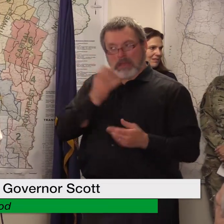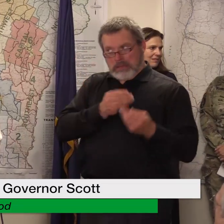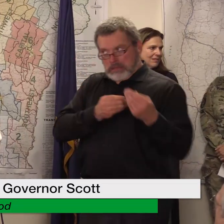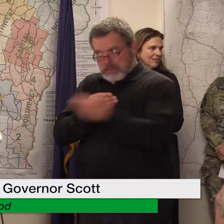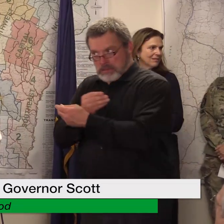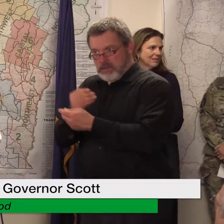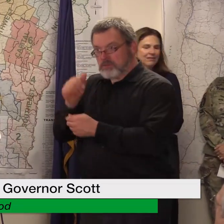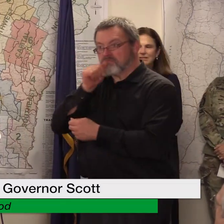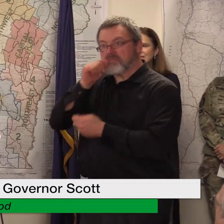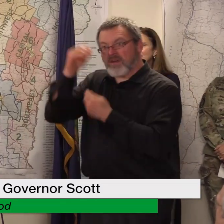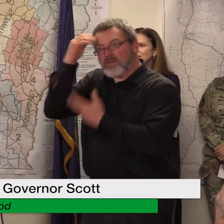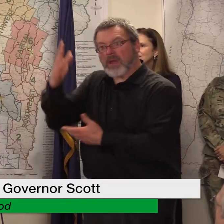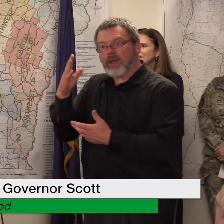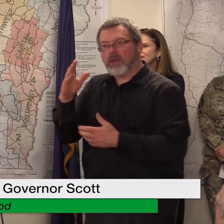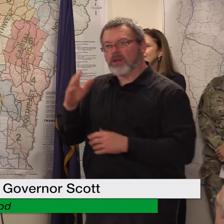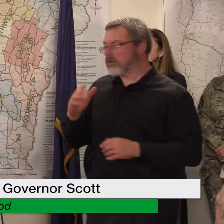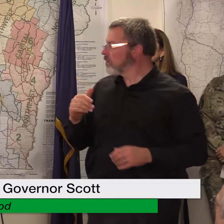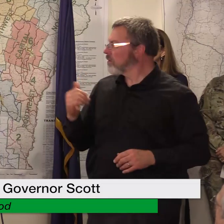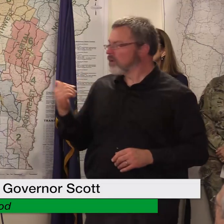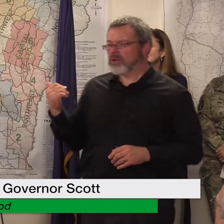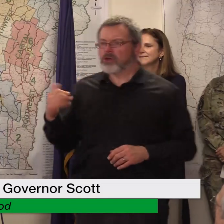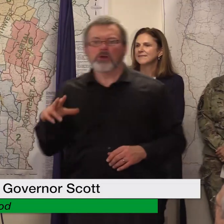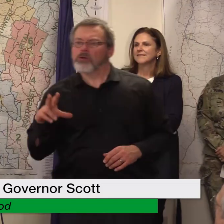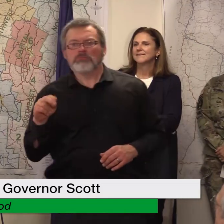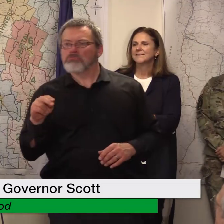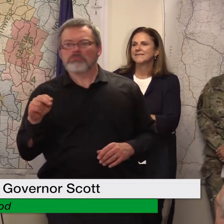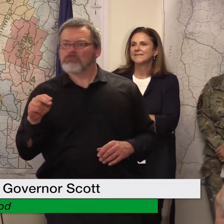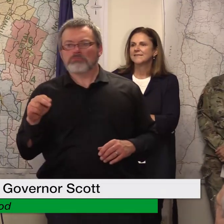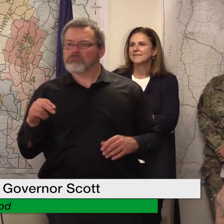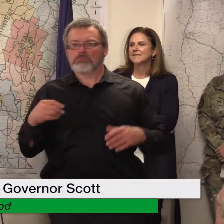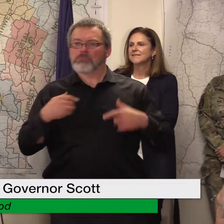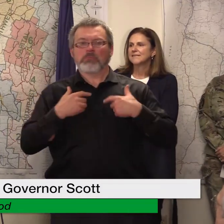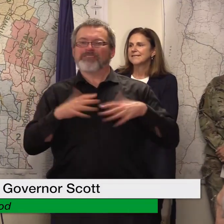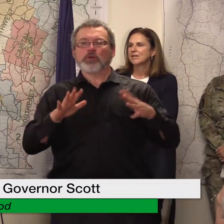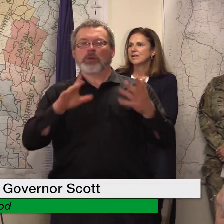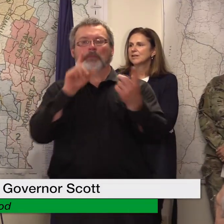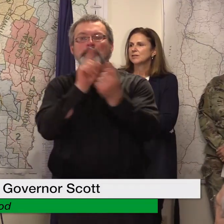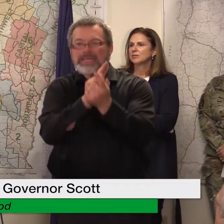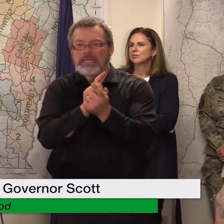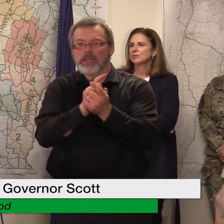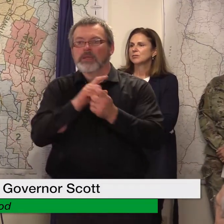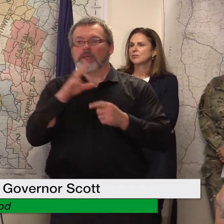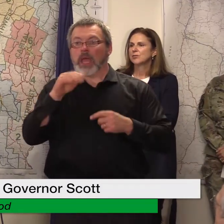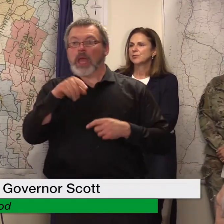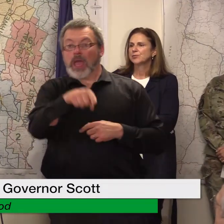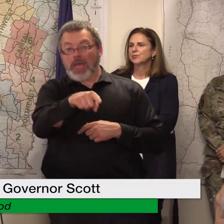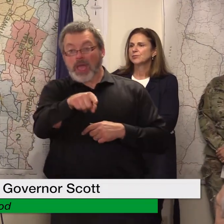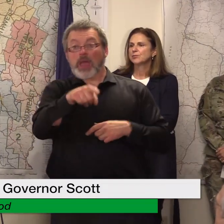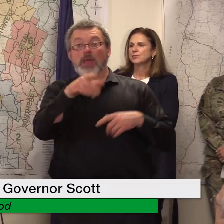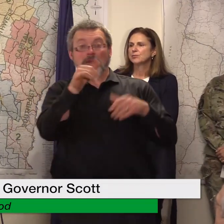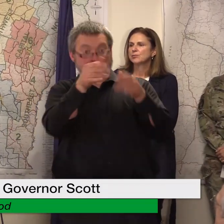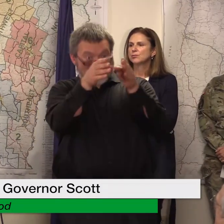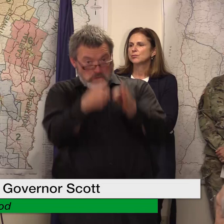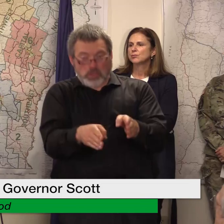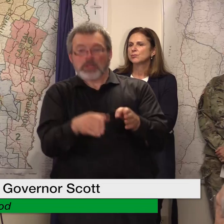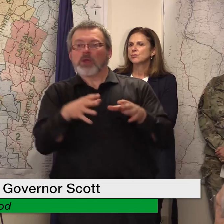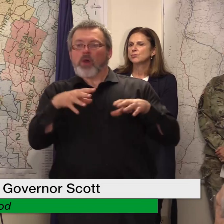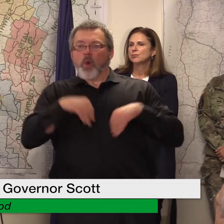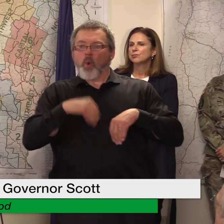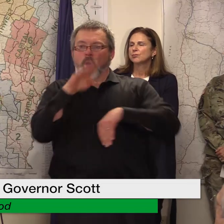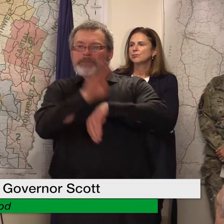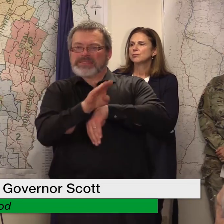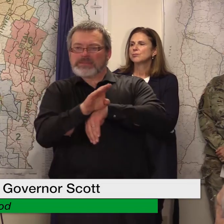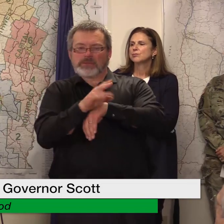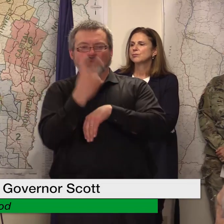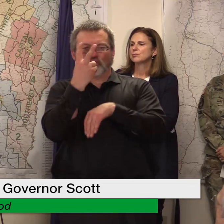uh person who met with an individual and they owned a business and they also were filing as an individual